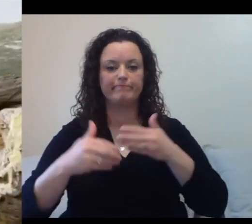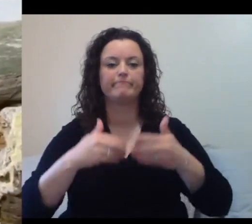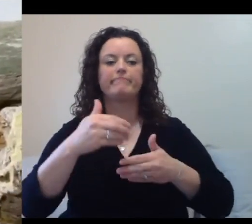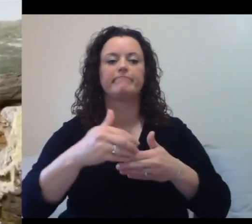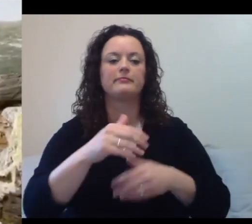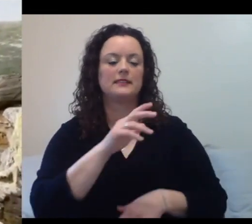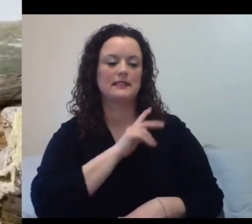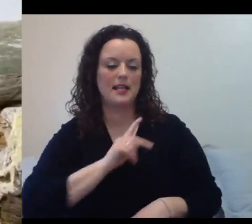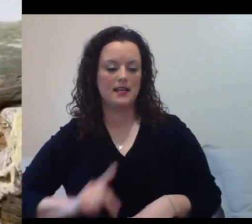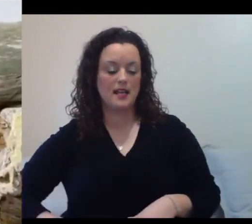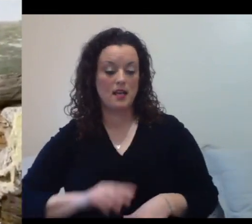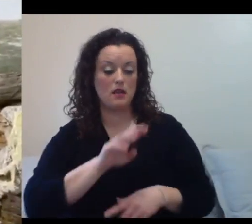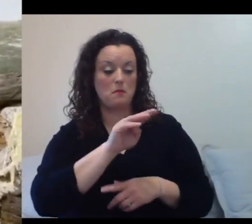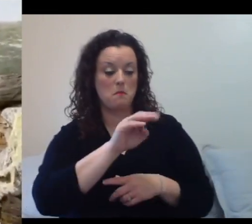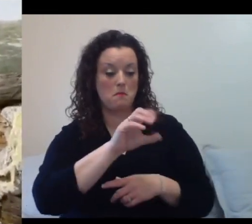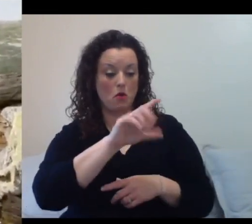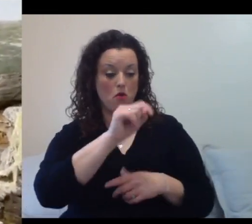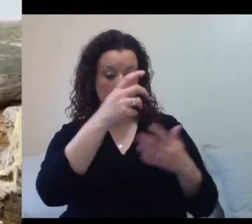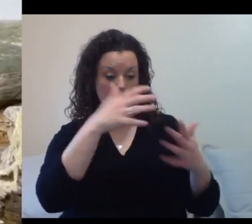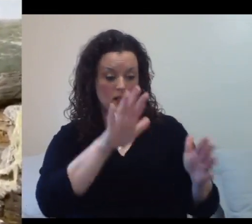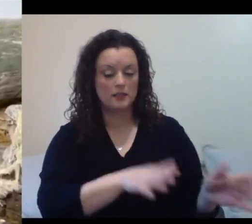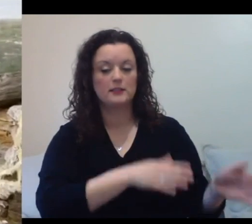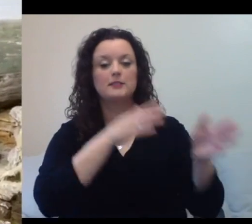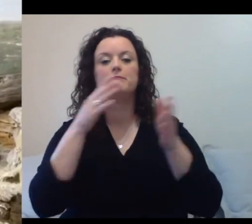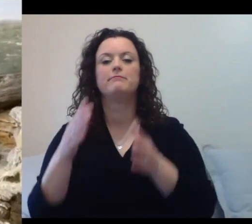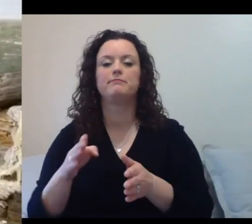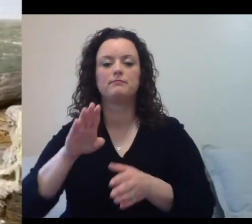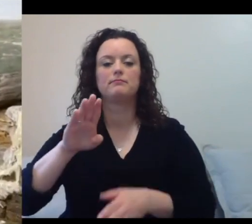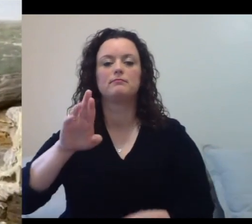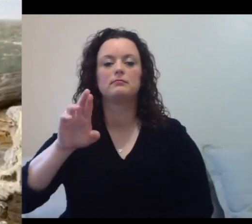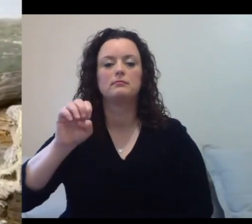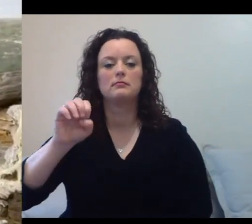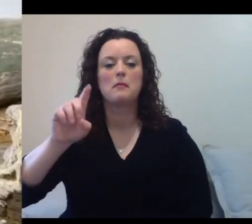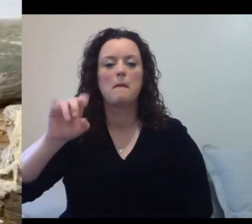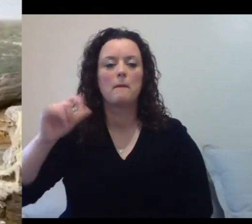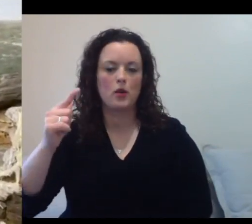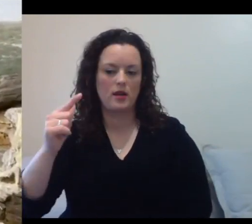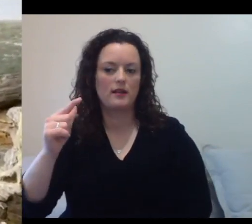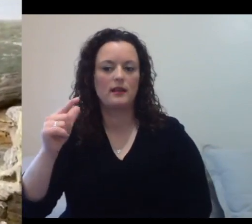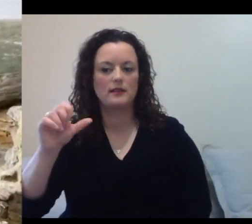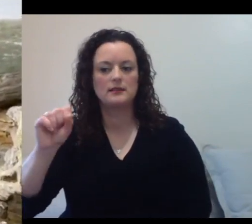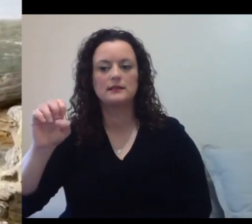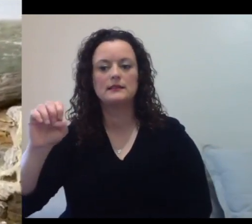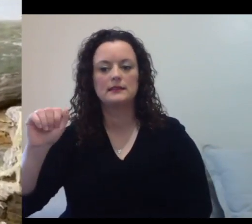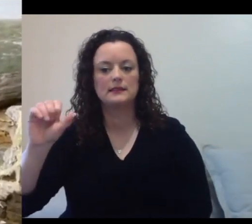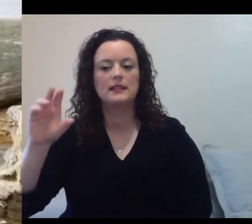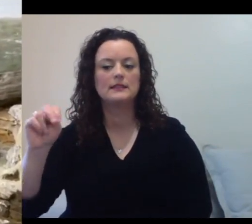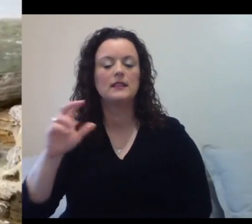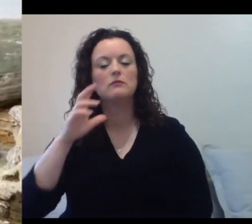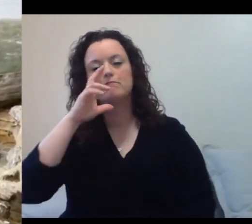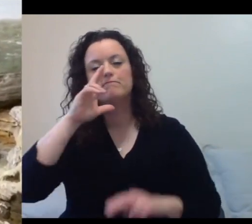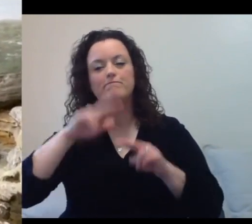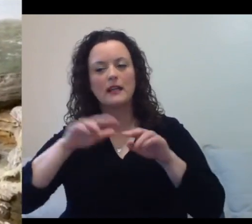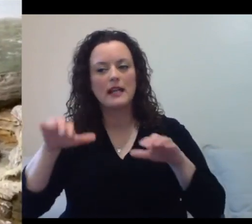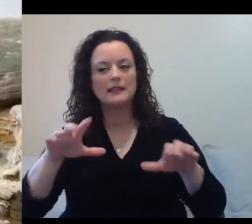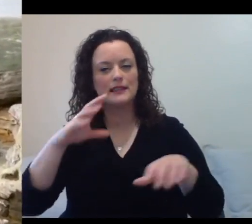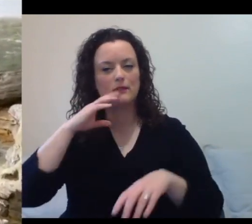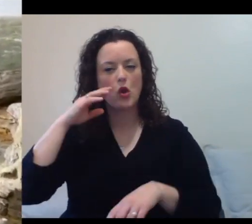go right into breeding season. Which we're going to have a fun activity for you guys at home. Check the link at the end of this episode to check that